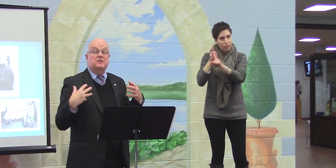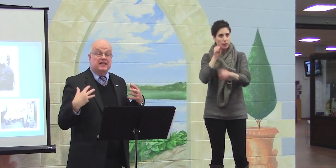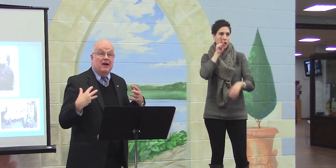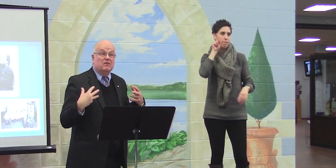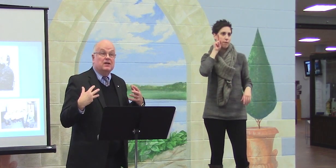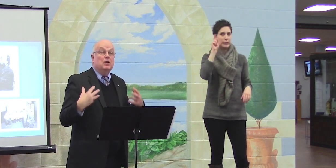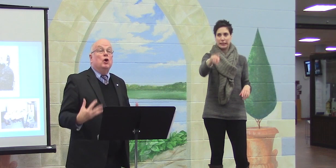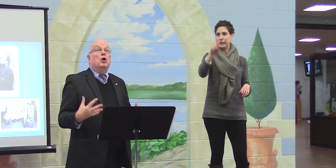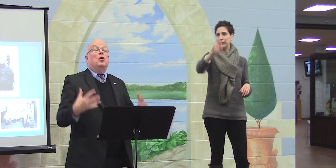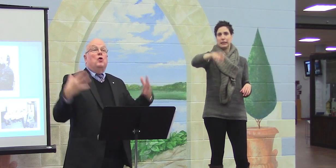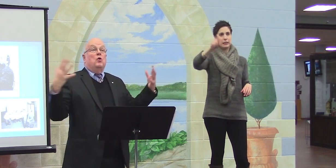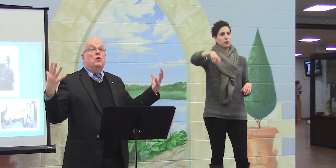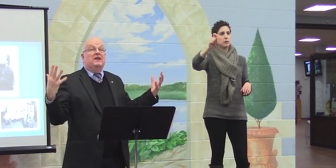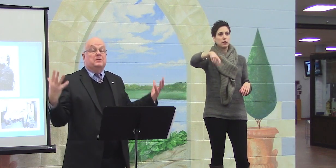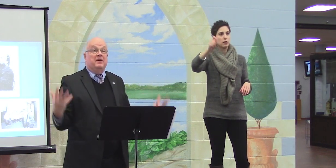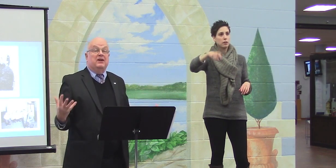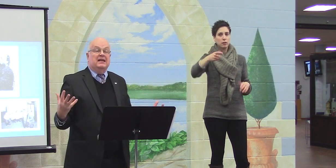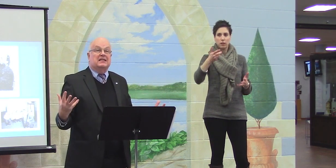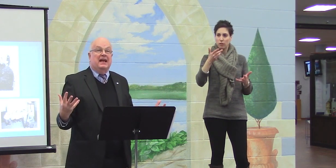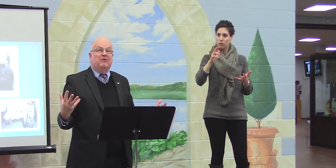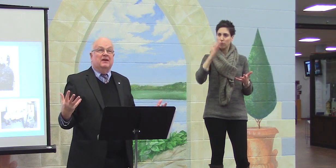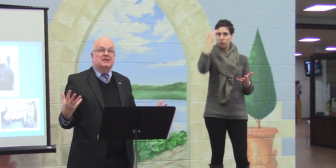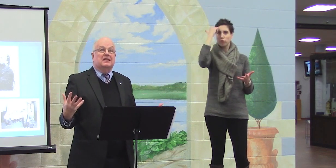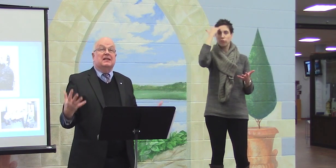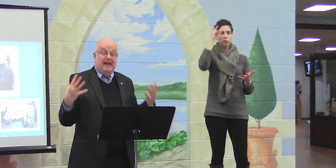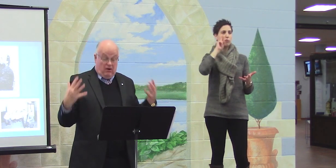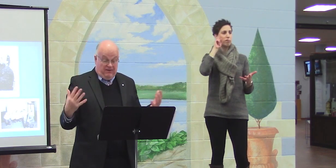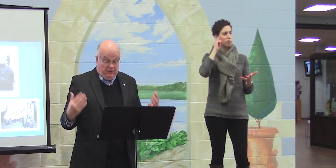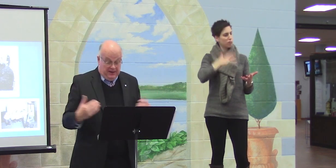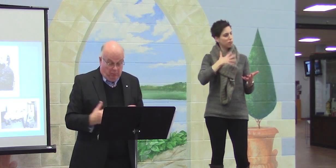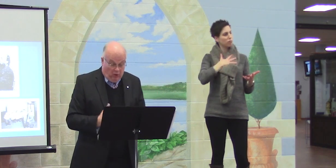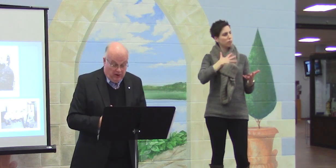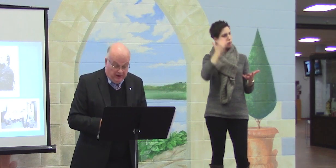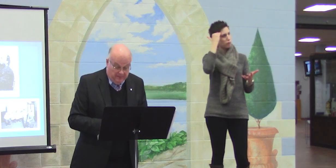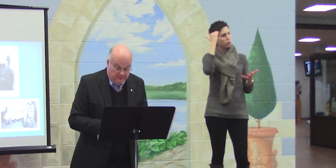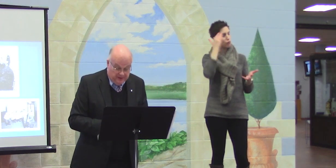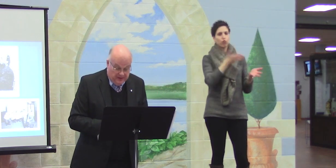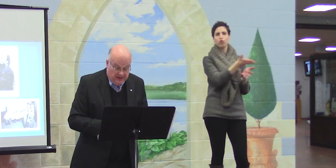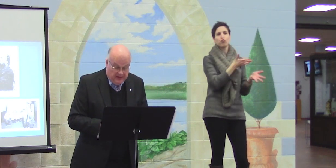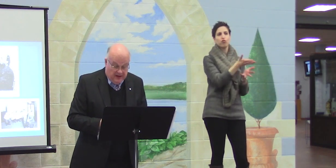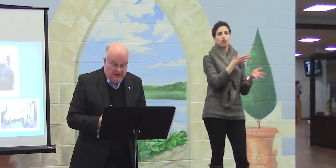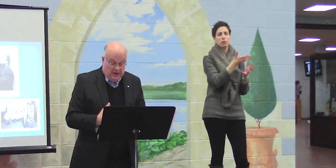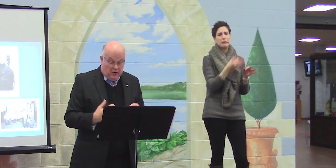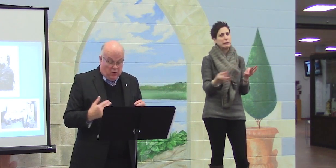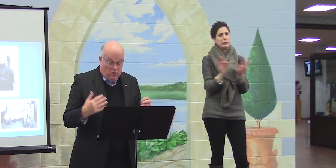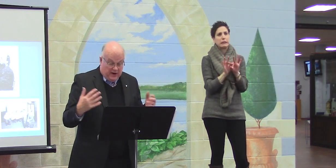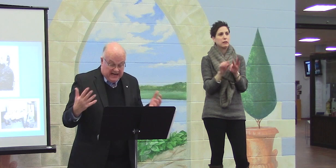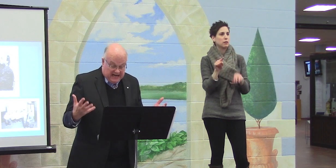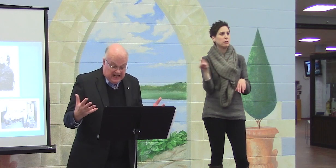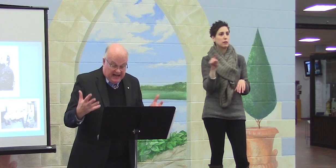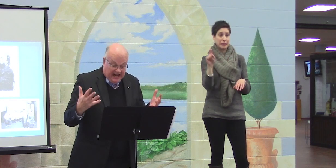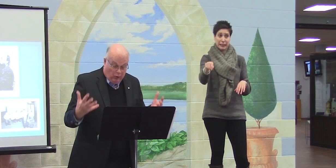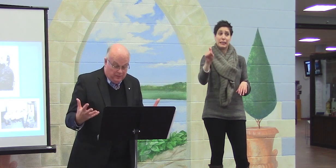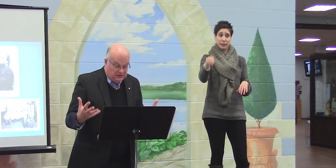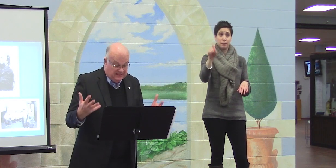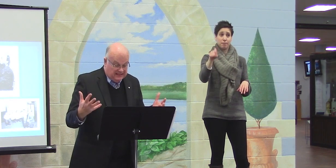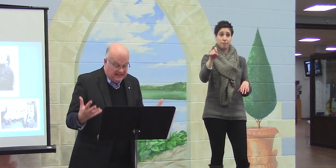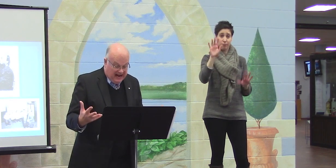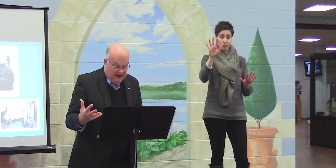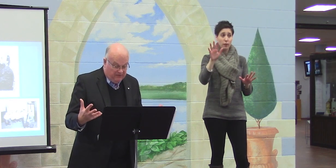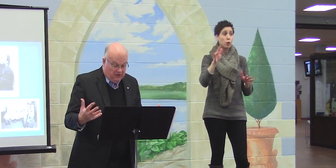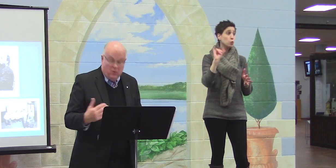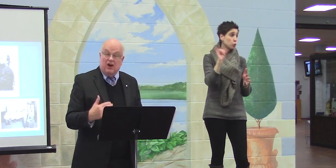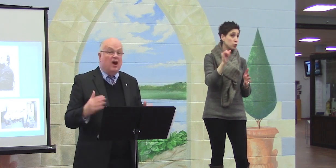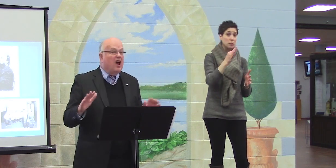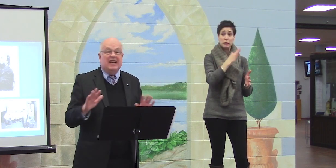are deaf themselves, who have experienced deafness. They are very important. We need the helpers and